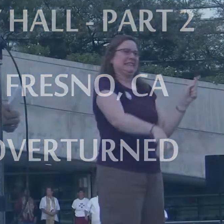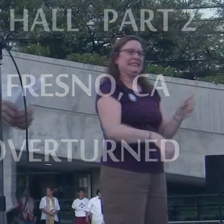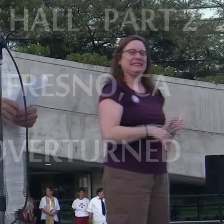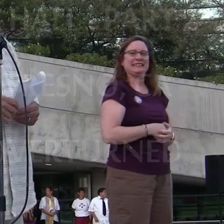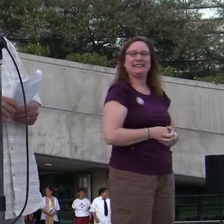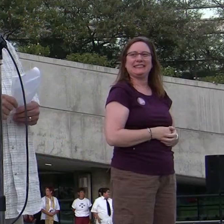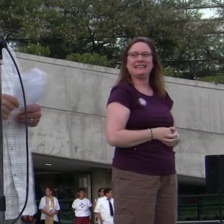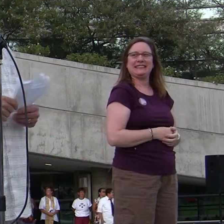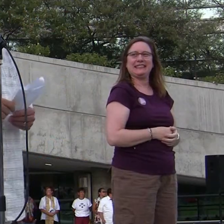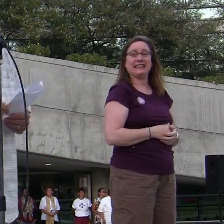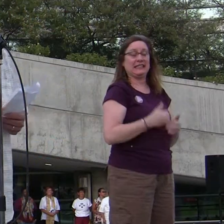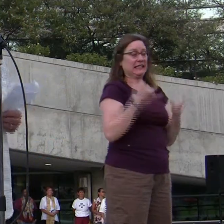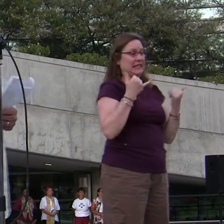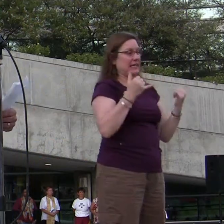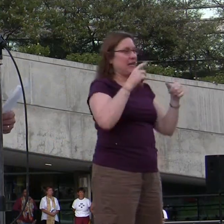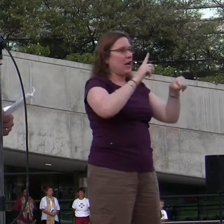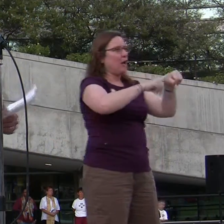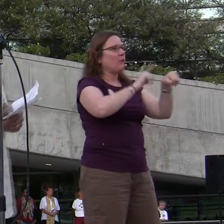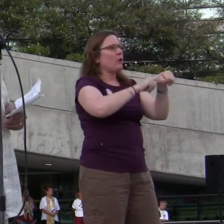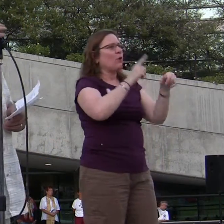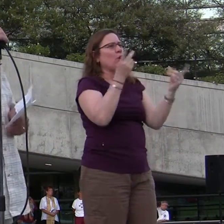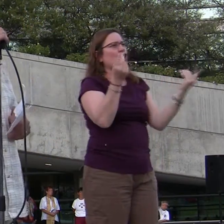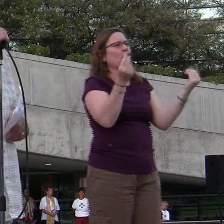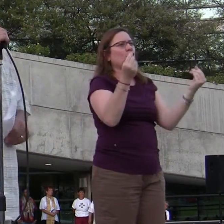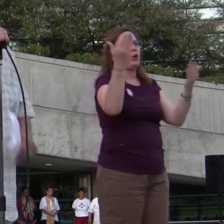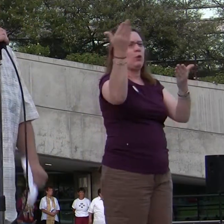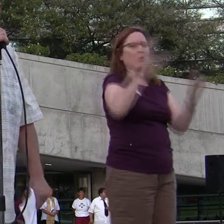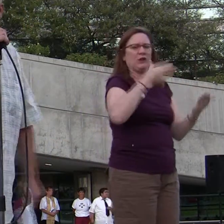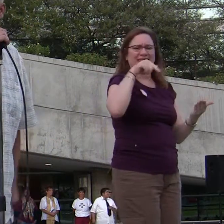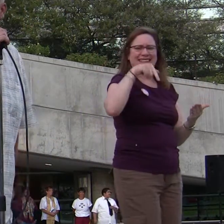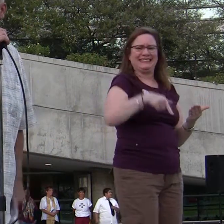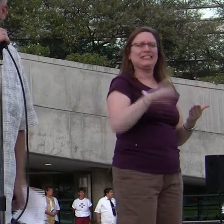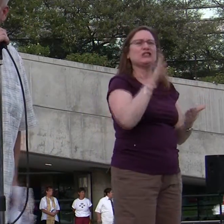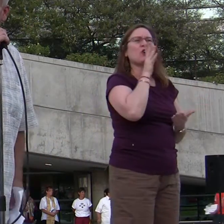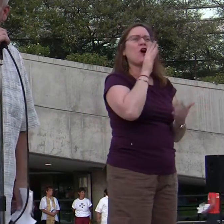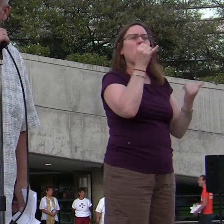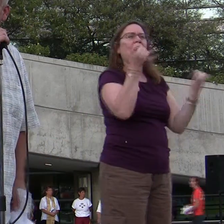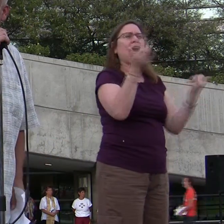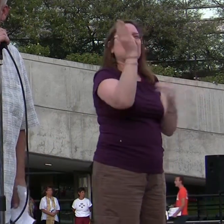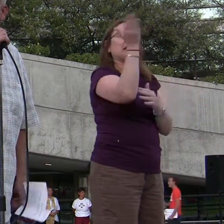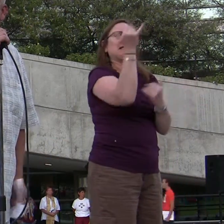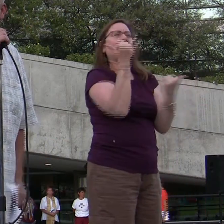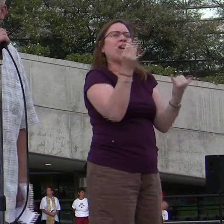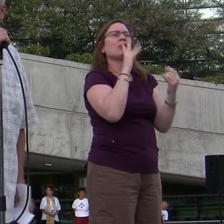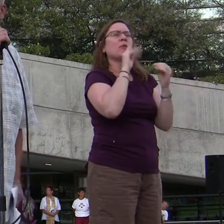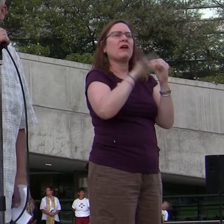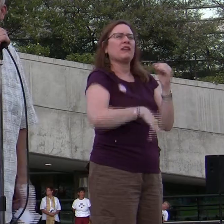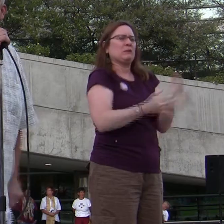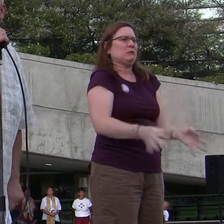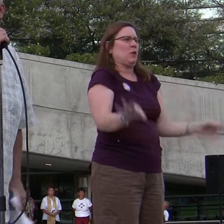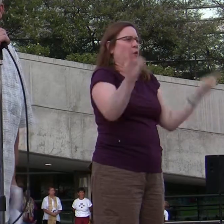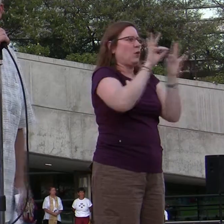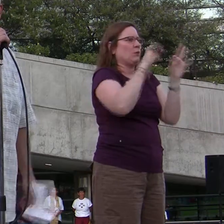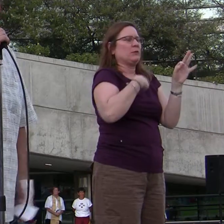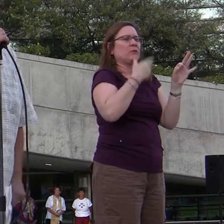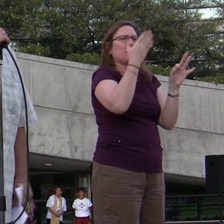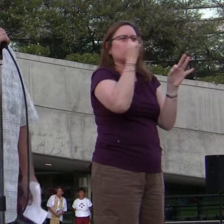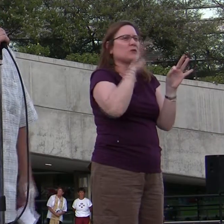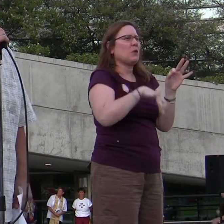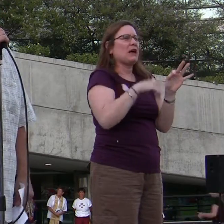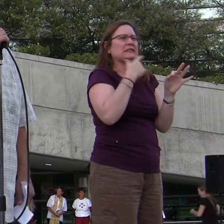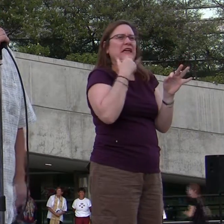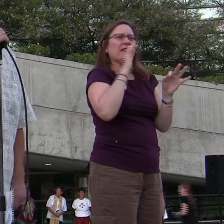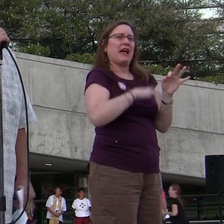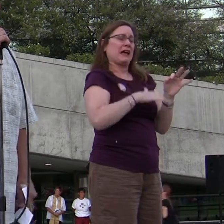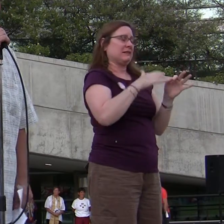All right, at this time, I'd like to bring to the stage someone who is very important to me because I can say he is legally